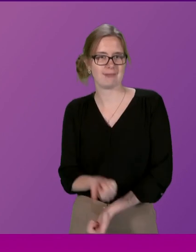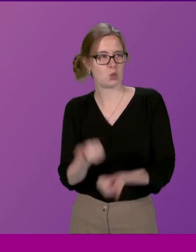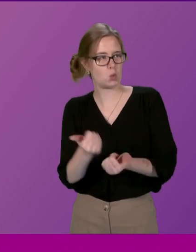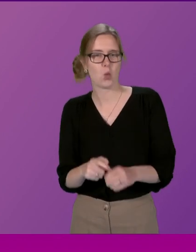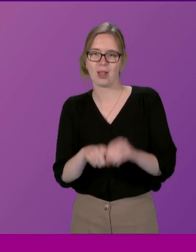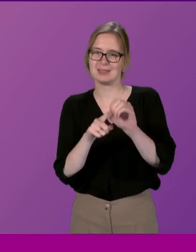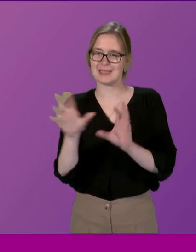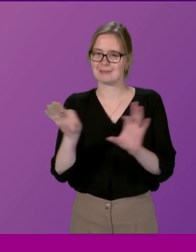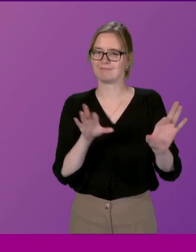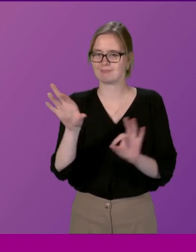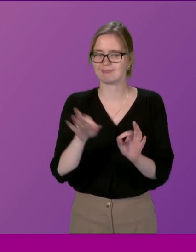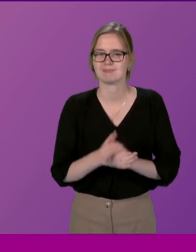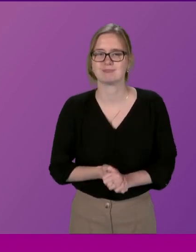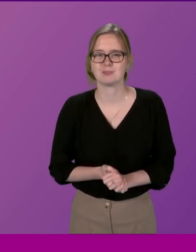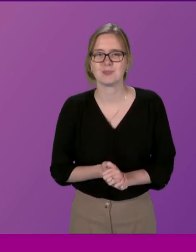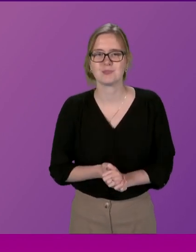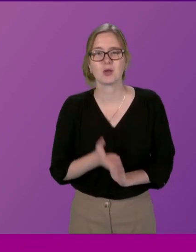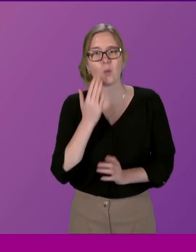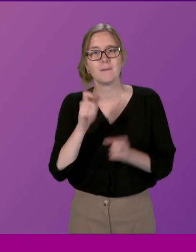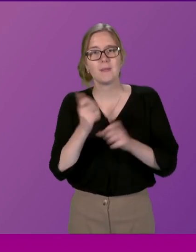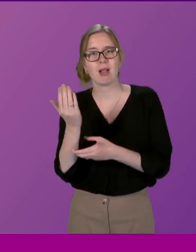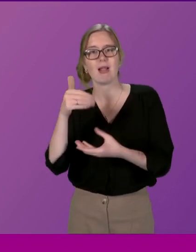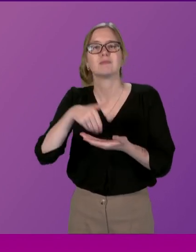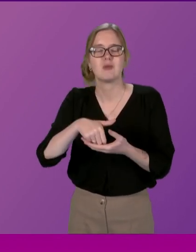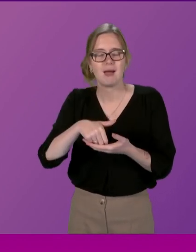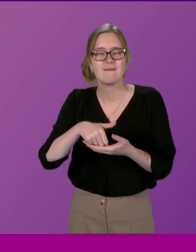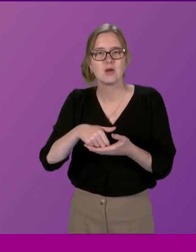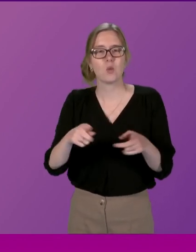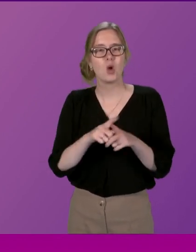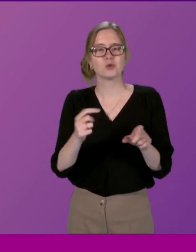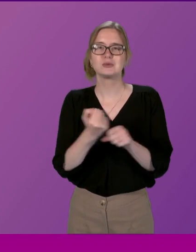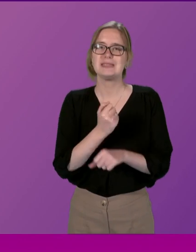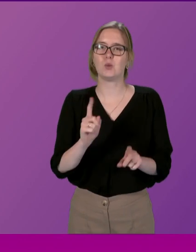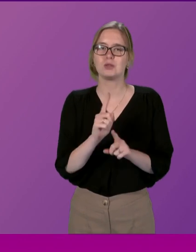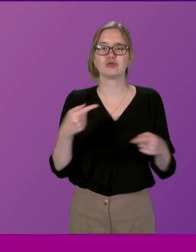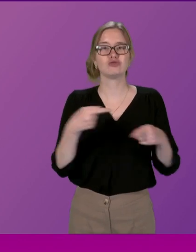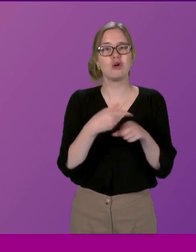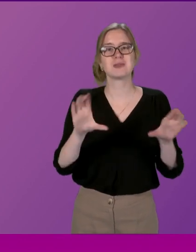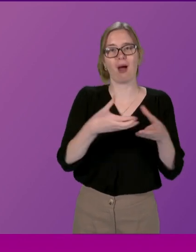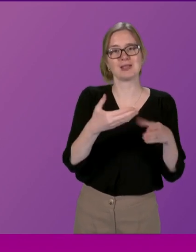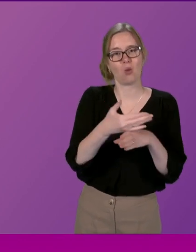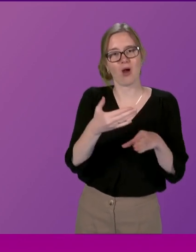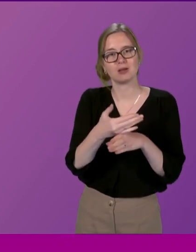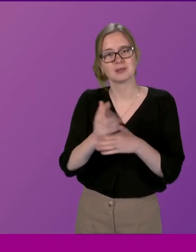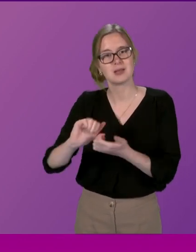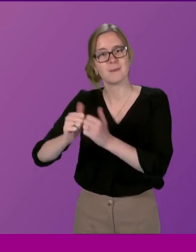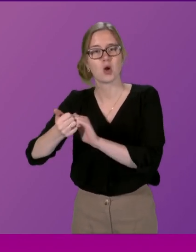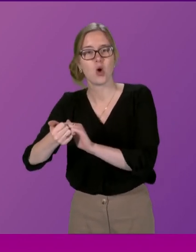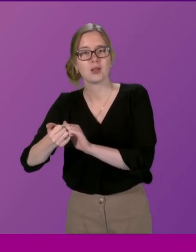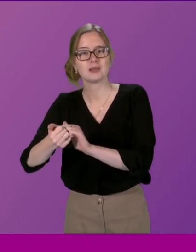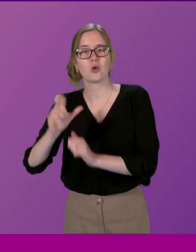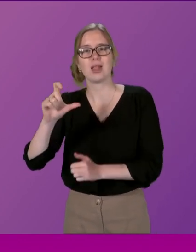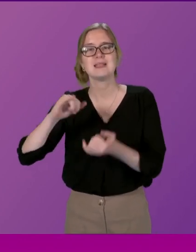quality sample so when they came in we also did some cross-party work so my colleague Colette